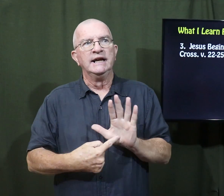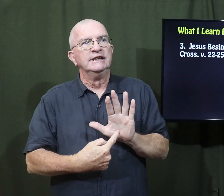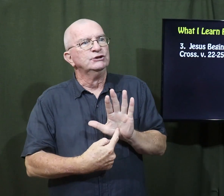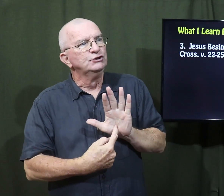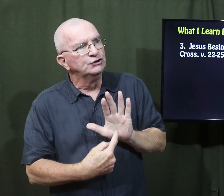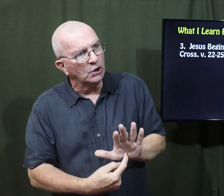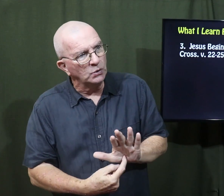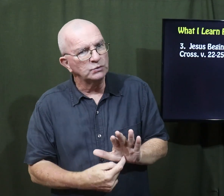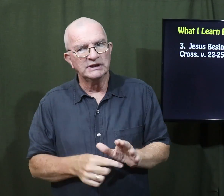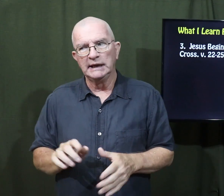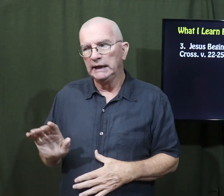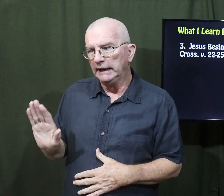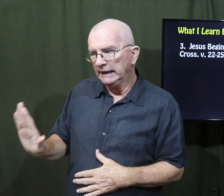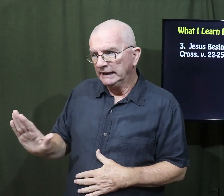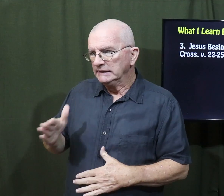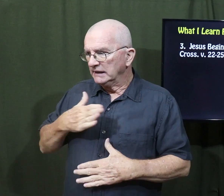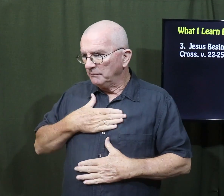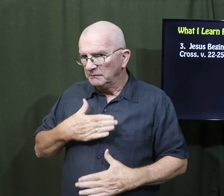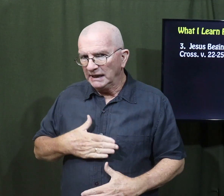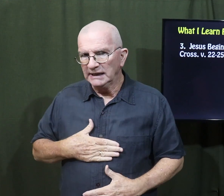means it shows his body.